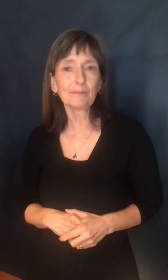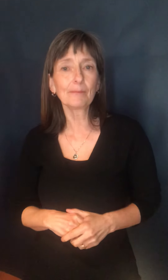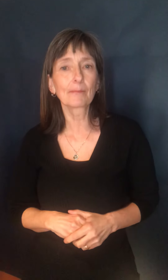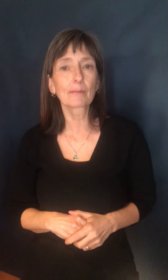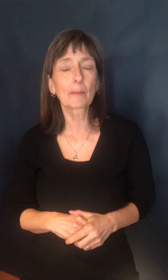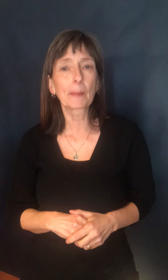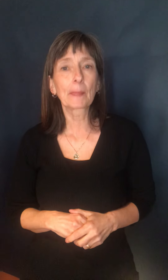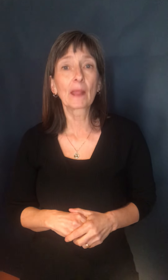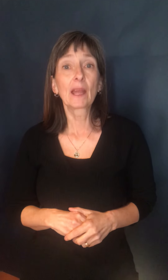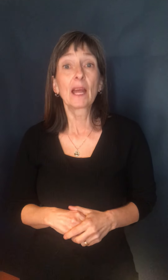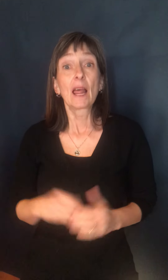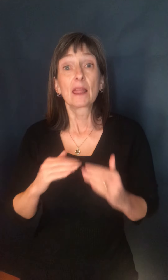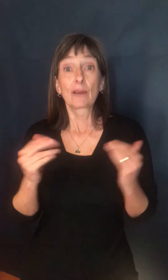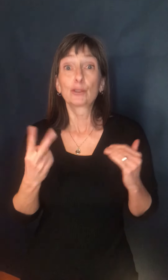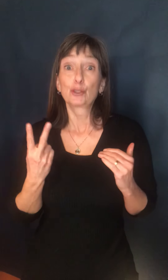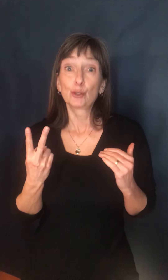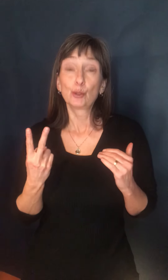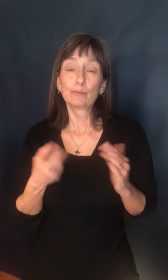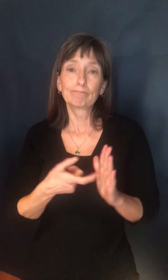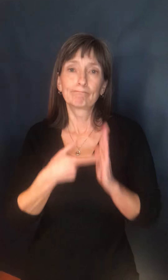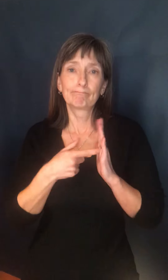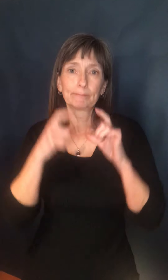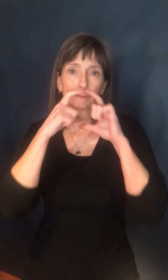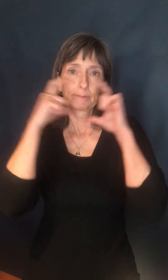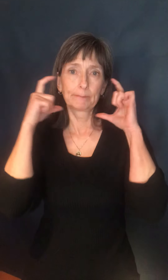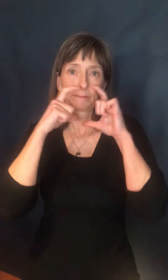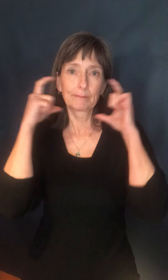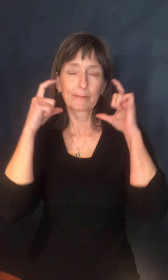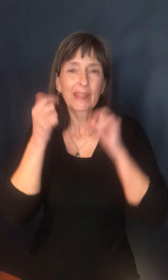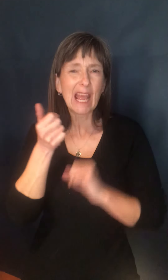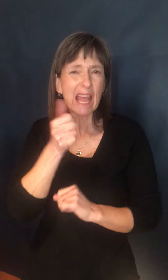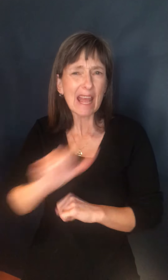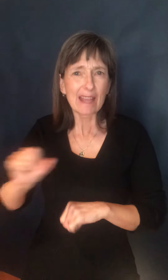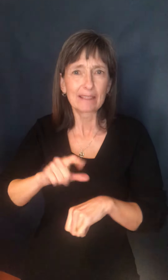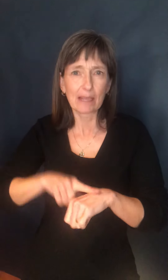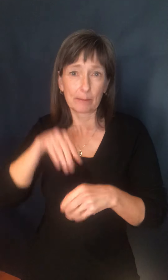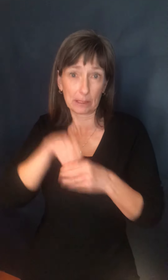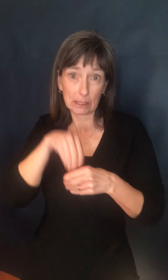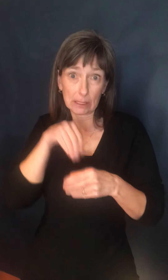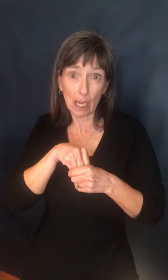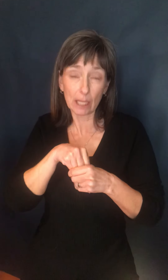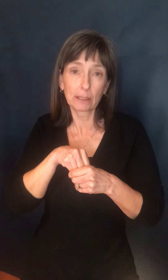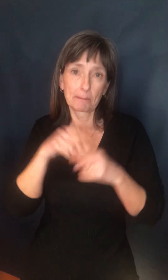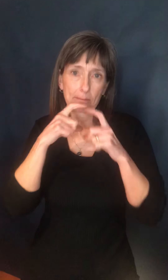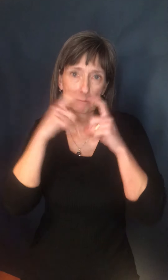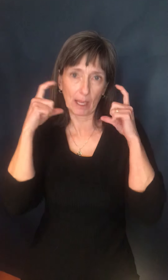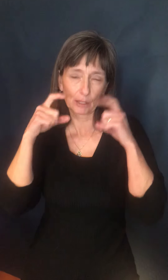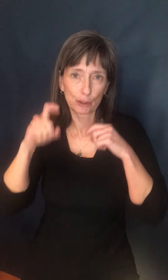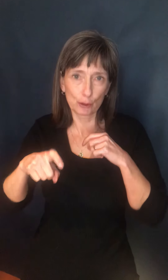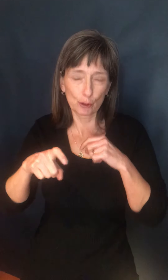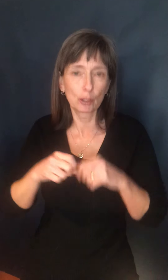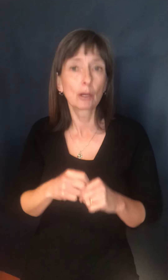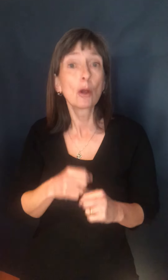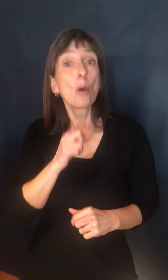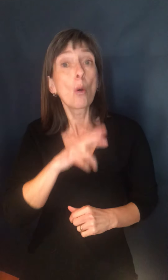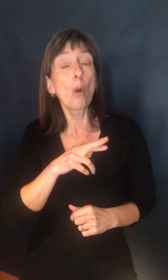wearing our masks more. We should wear our masks anytime we are in indoor public spaces or interacting with people outside our close,